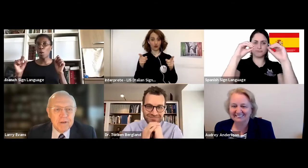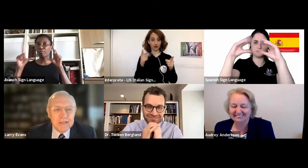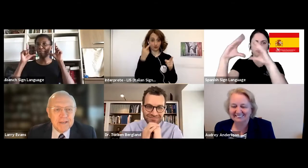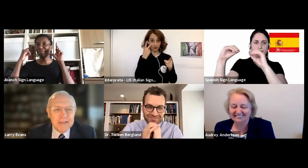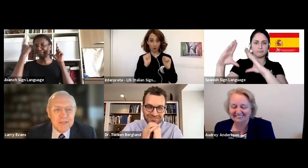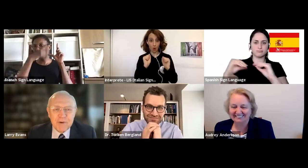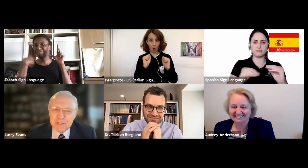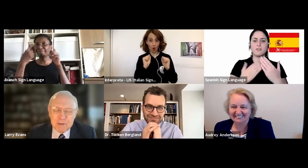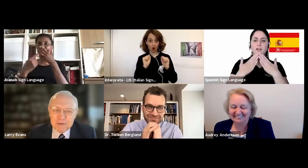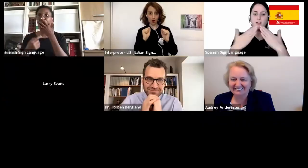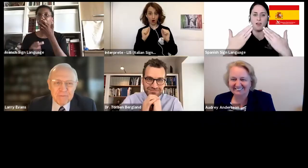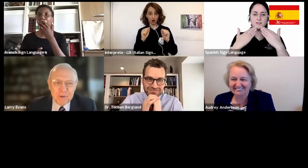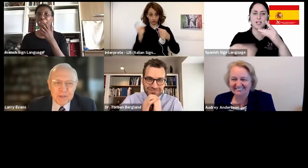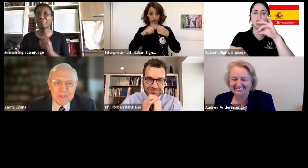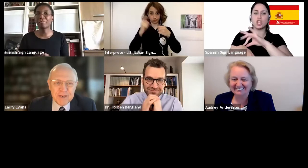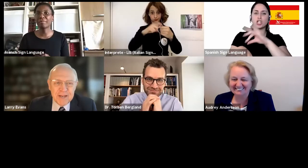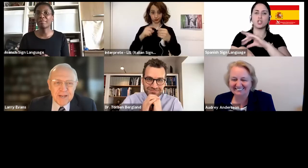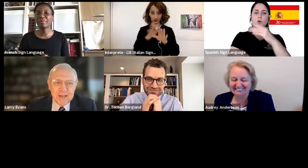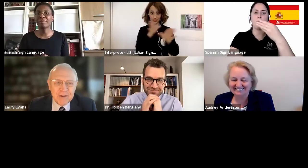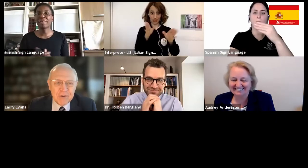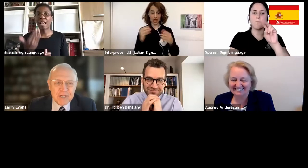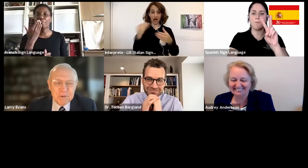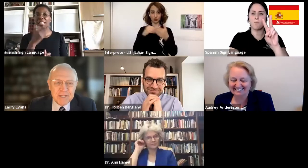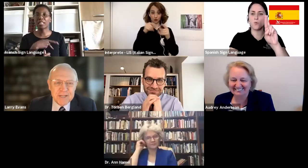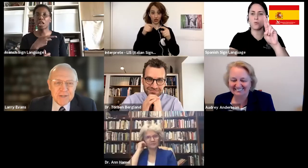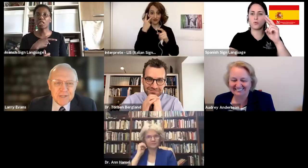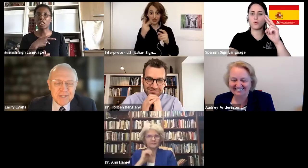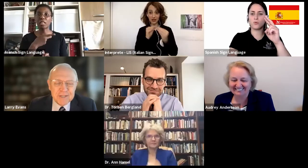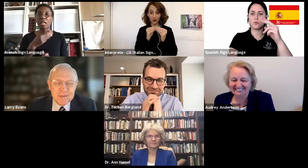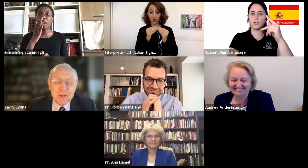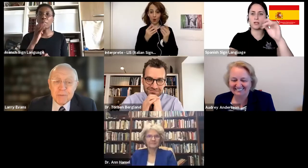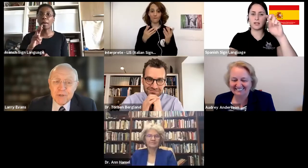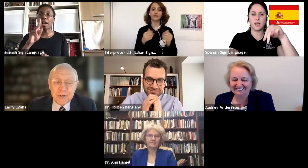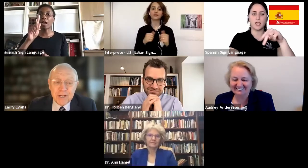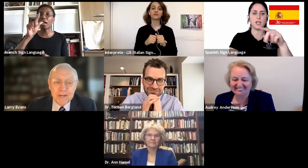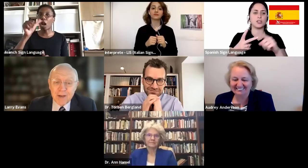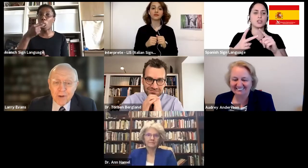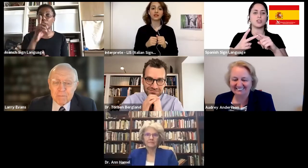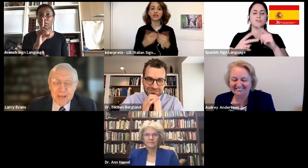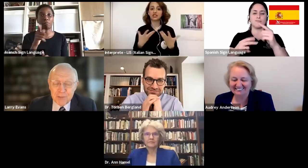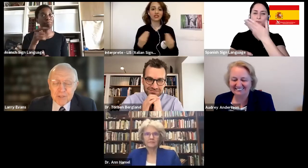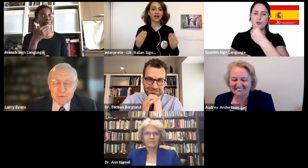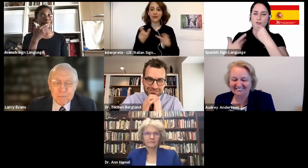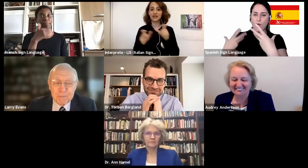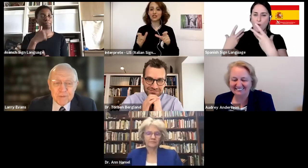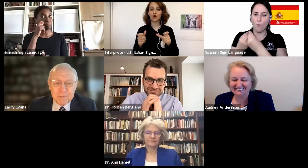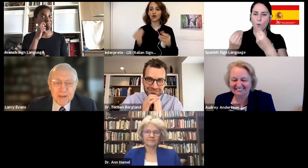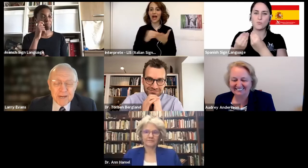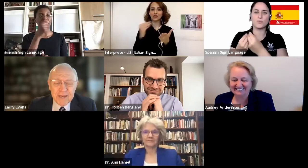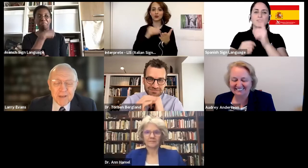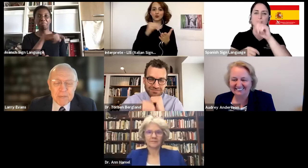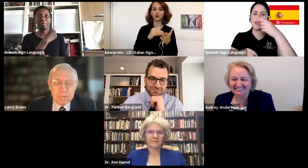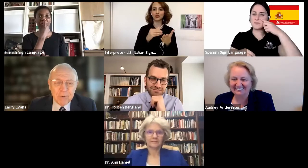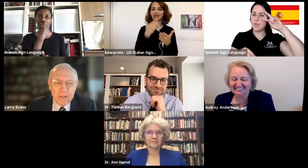Tarvin. It's very special to have you with us. Your expertise is much appreciated not only by this group, but